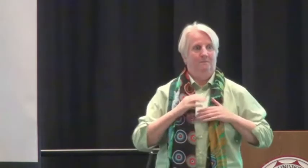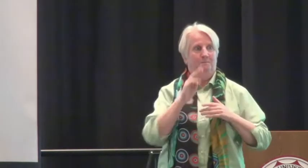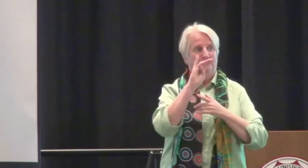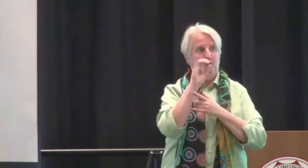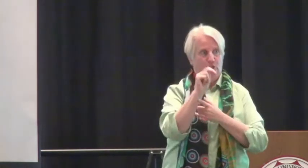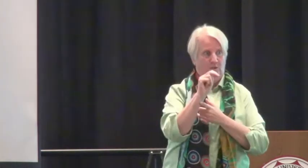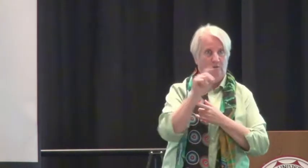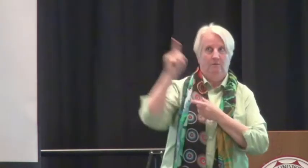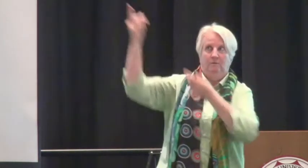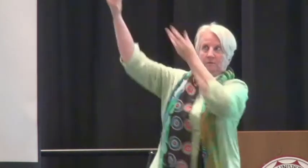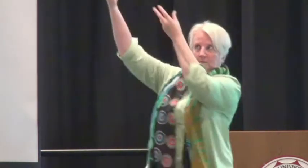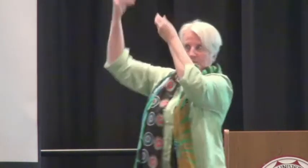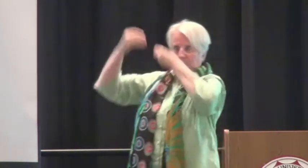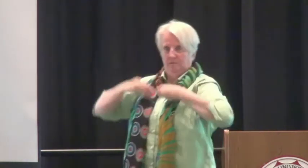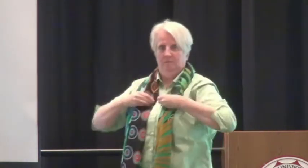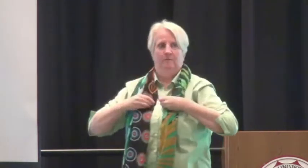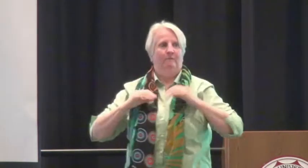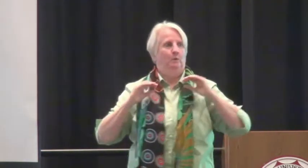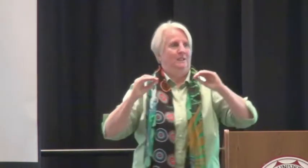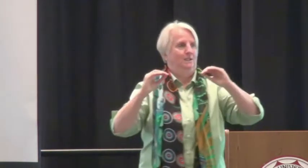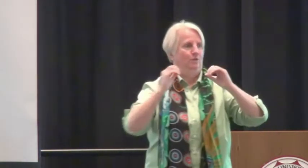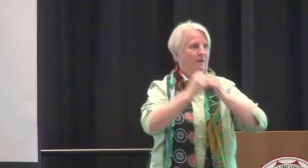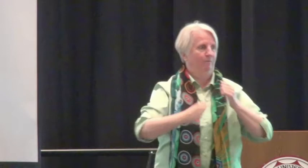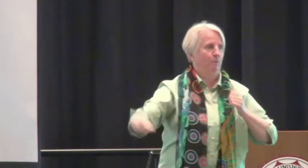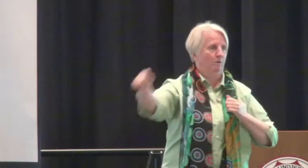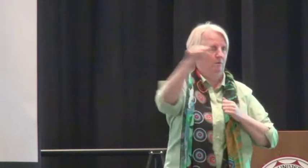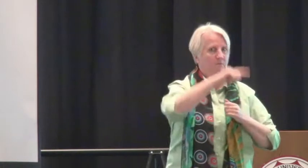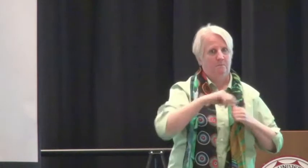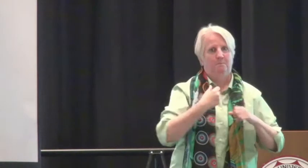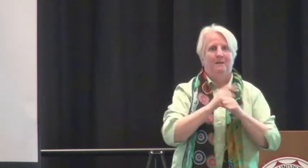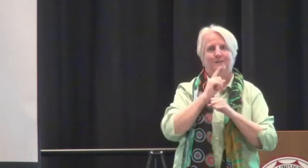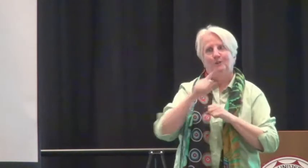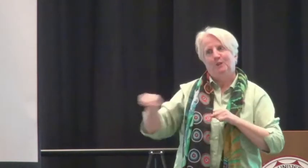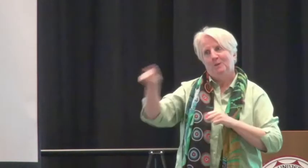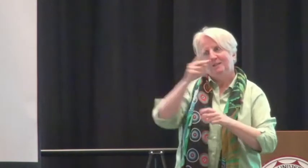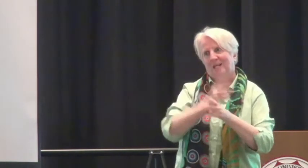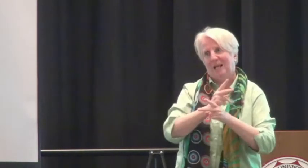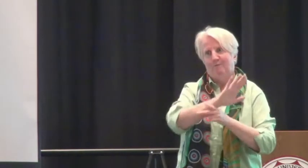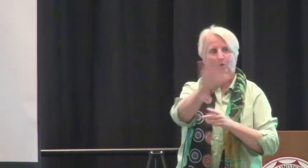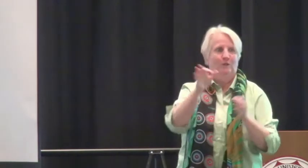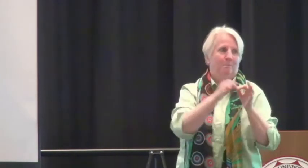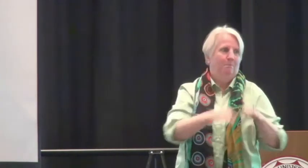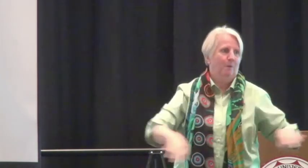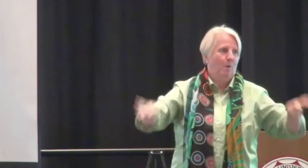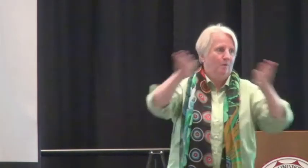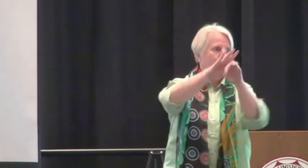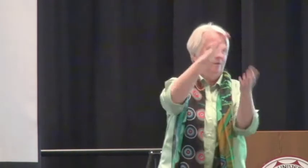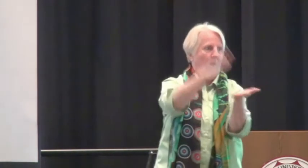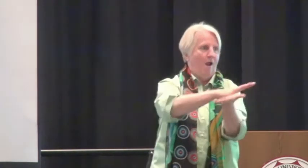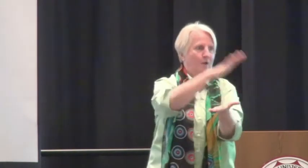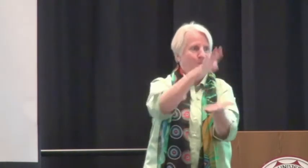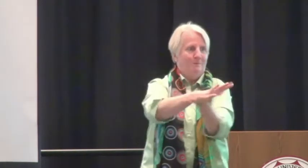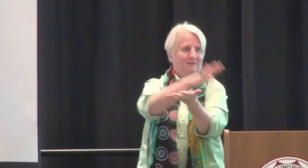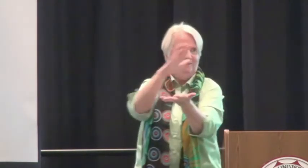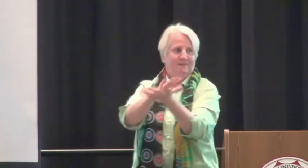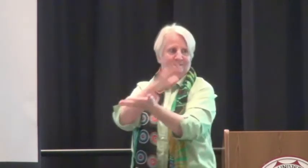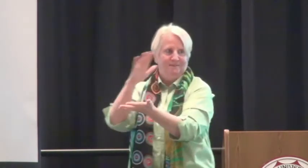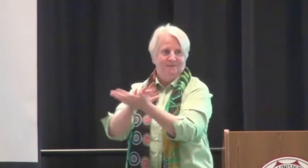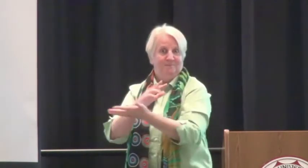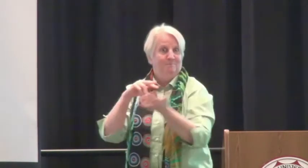experience that has been given to me through Roxanne, please make sure that you take care of your